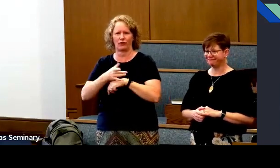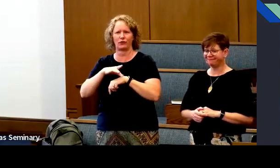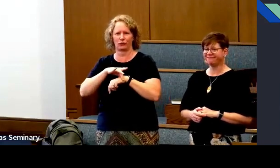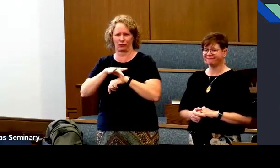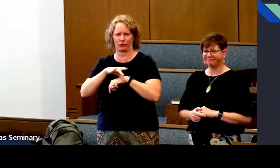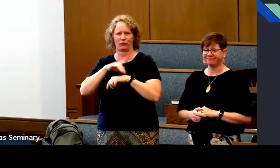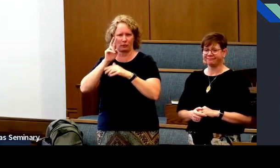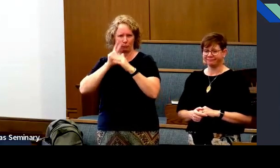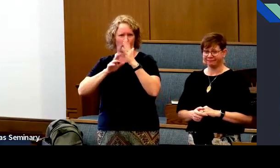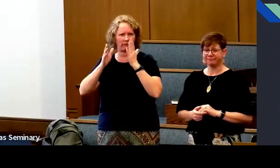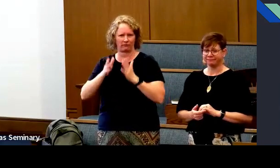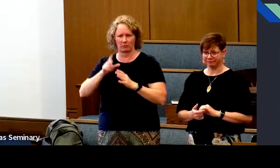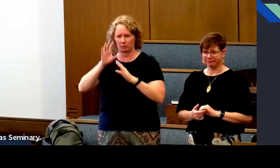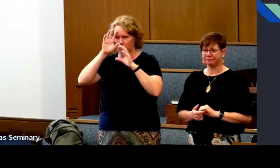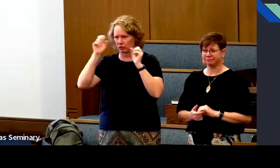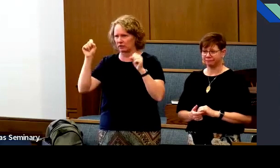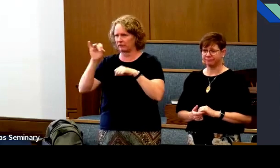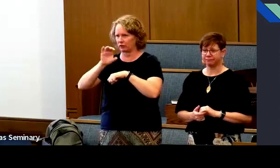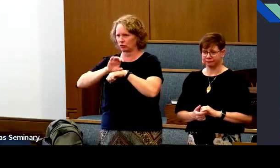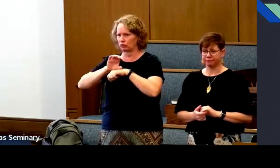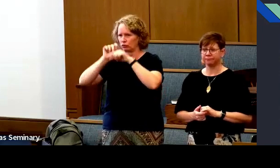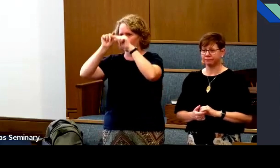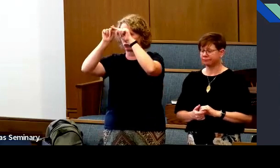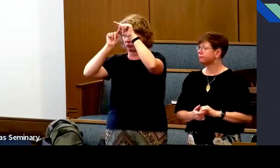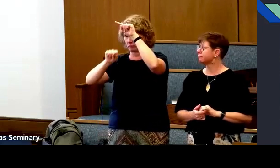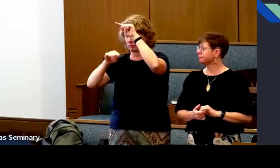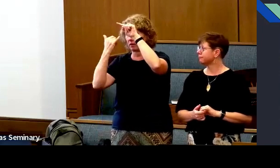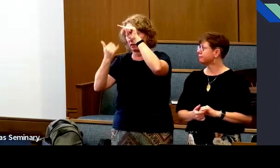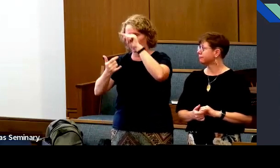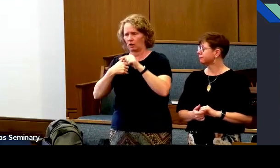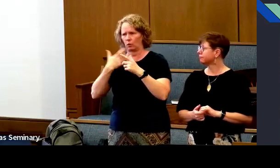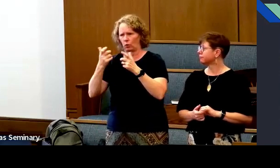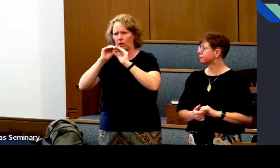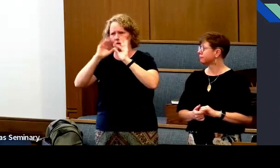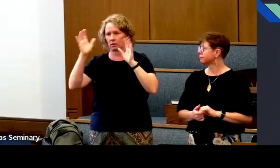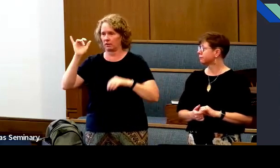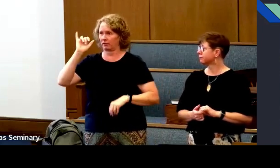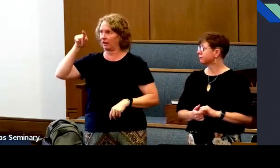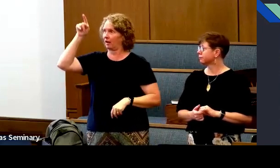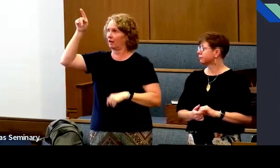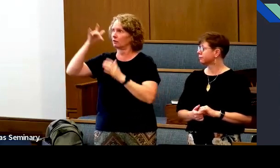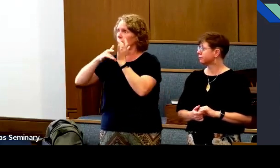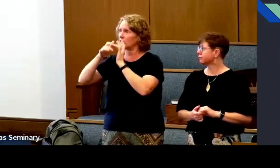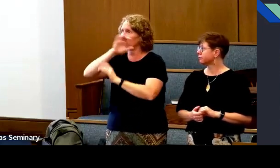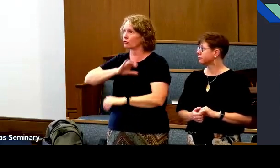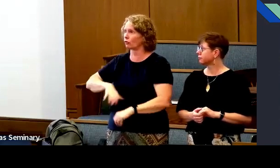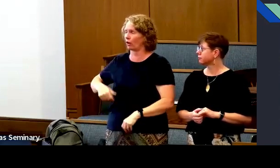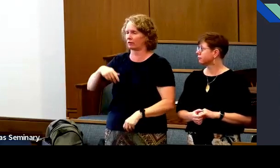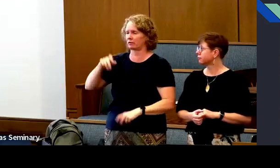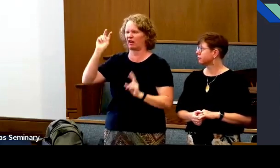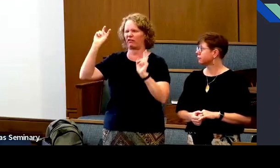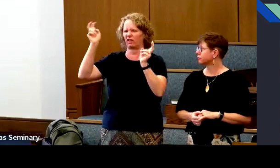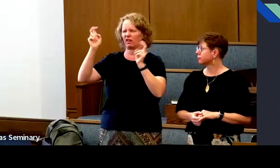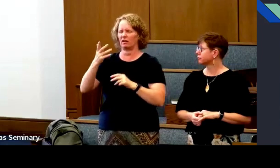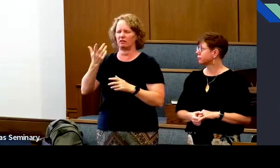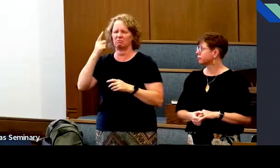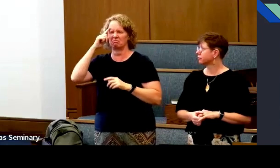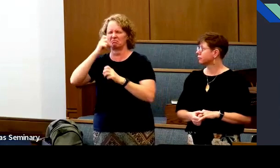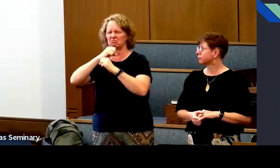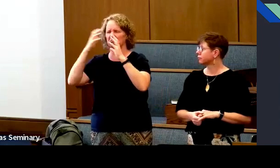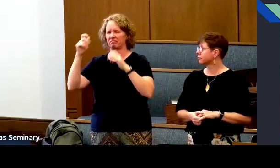who's here on earth, the prophet, the president of the church. Now, I want to clarify that